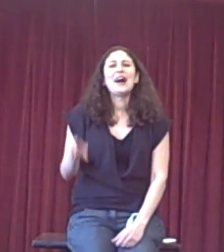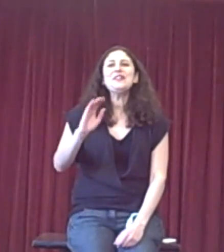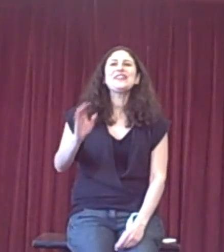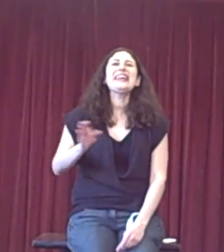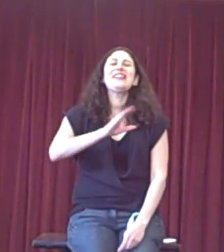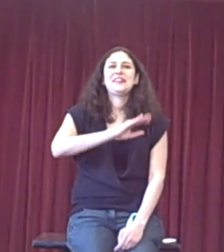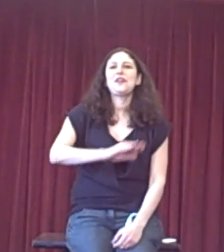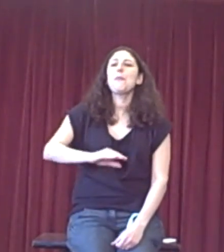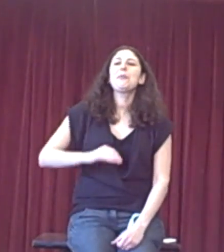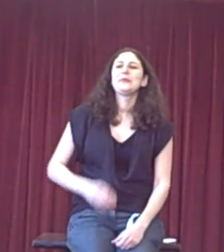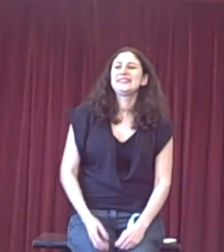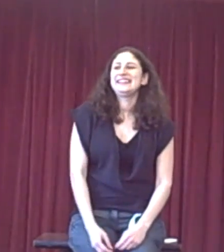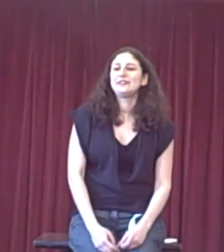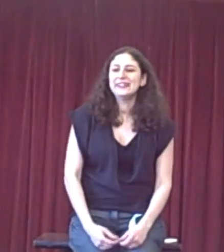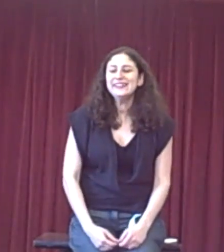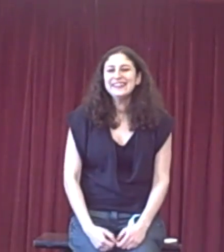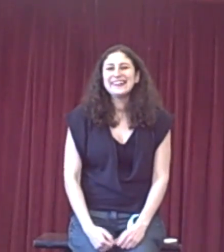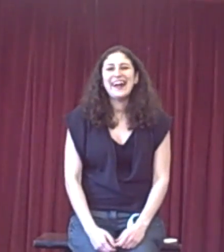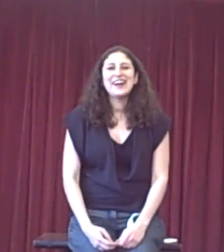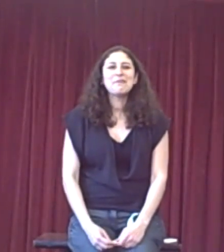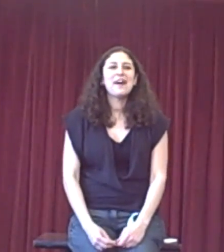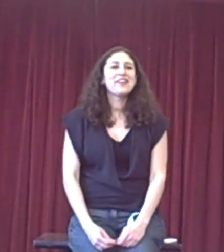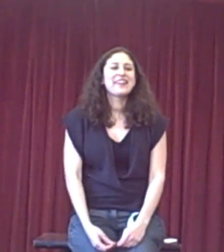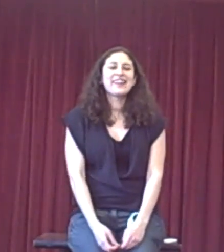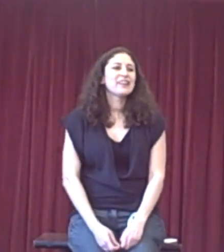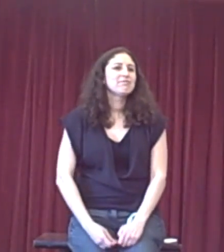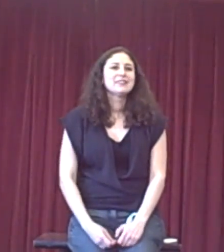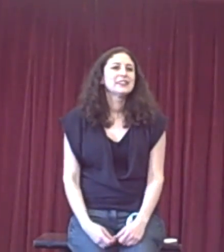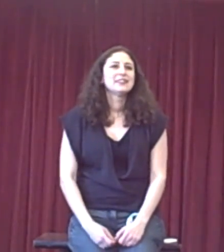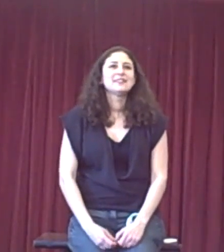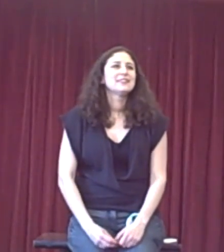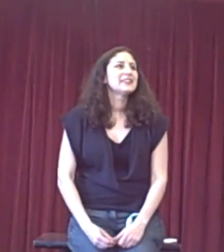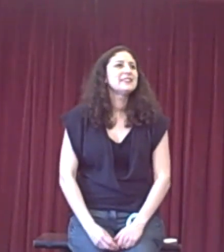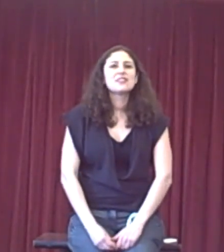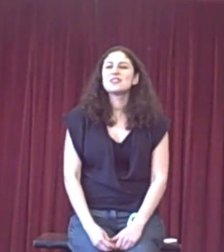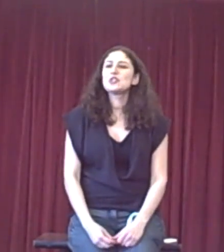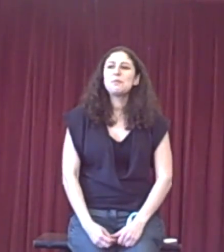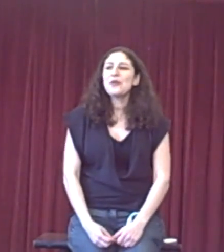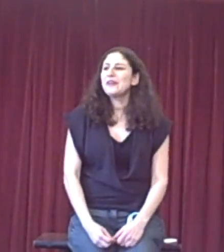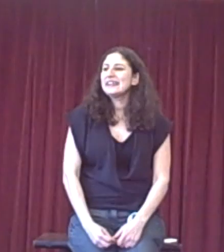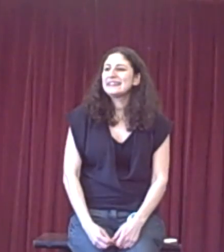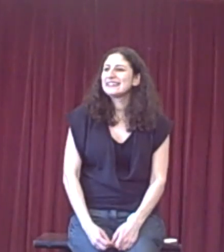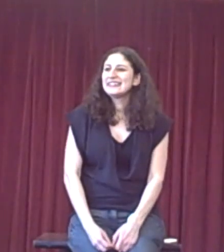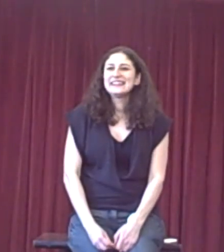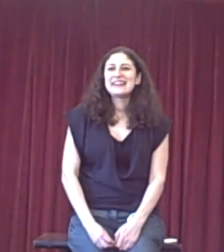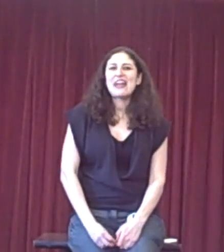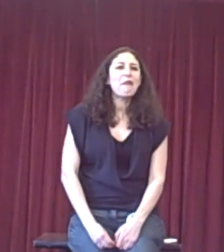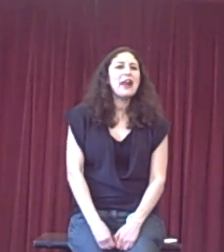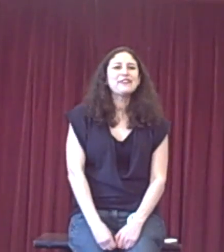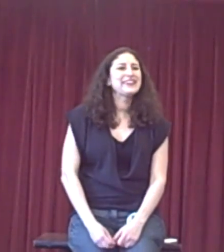Underneath examples, even, are the spurious, irrelevant,